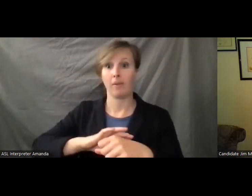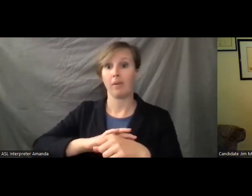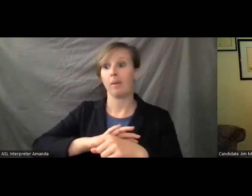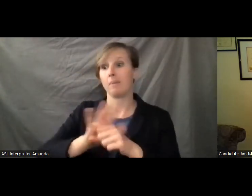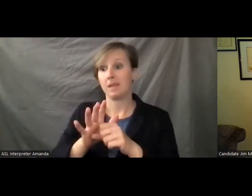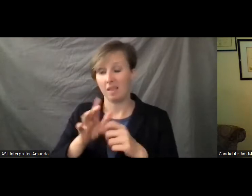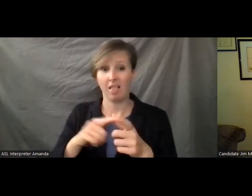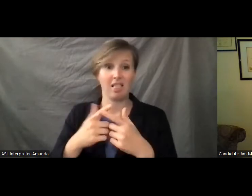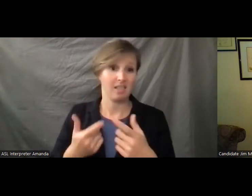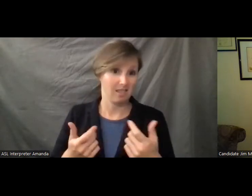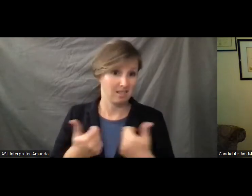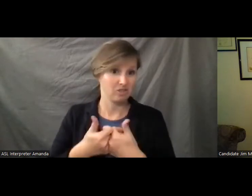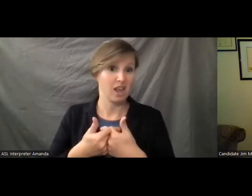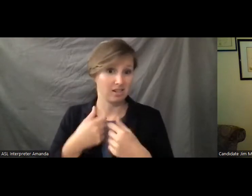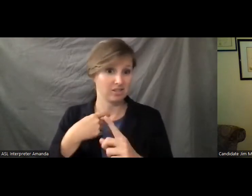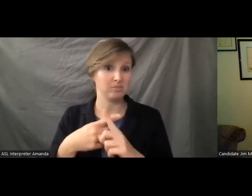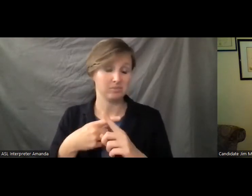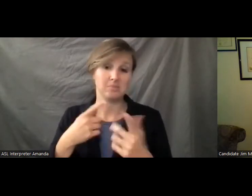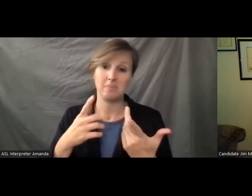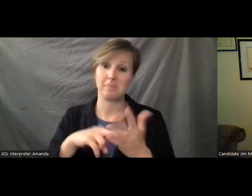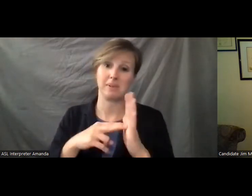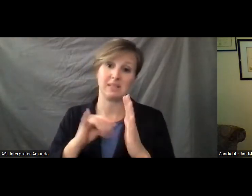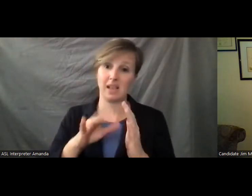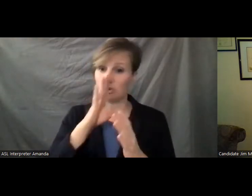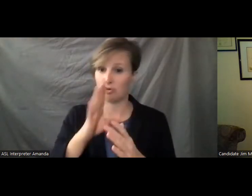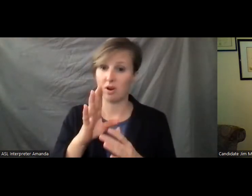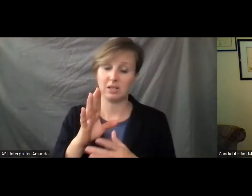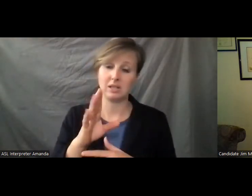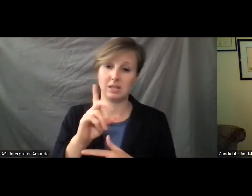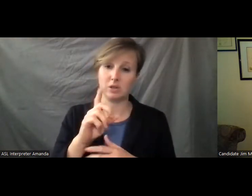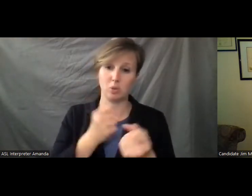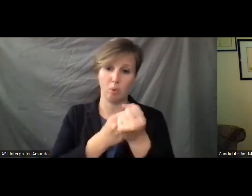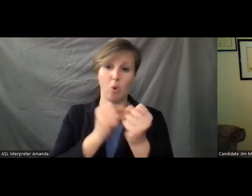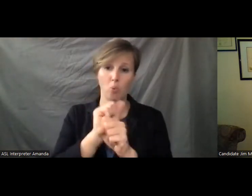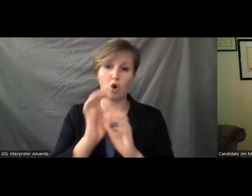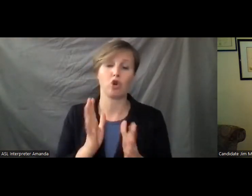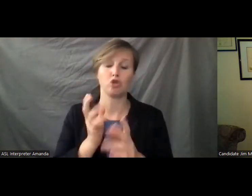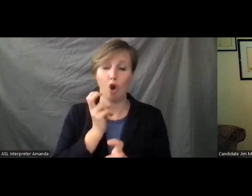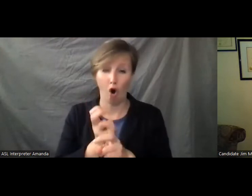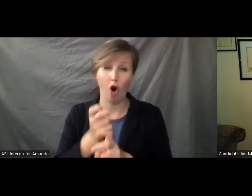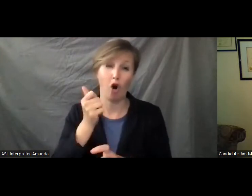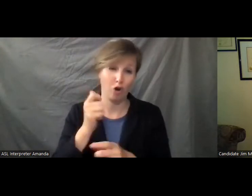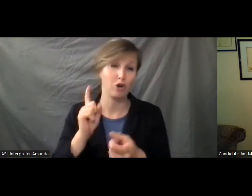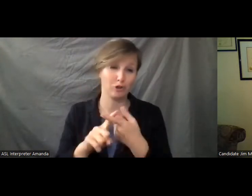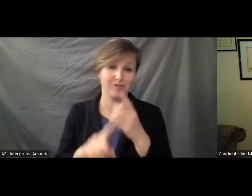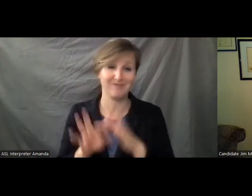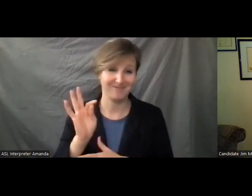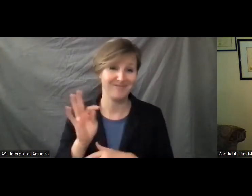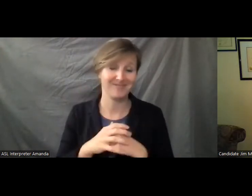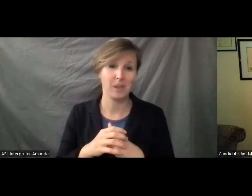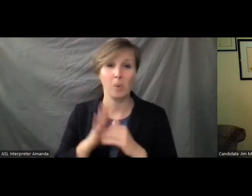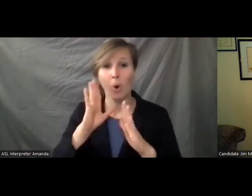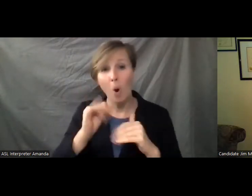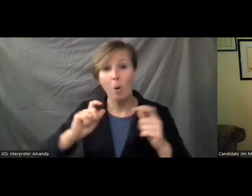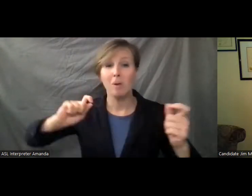existing challenges has made disability direct support workers harder and harder to come by. We are hoping to see a historic